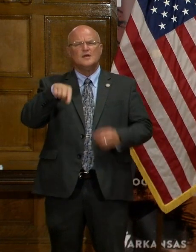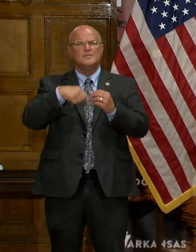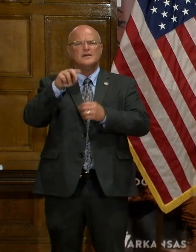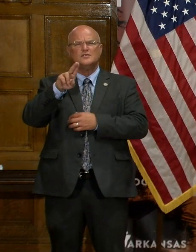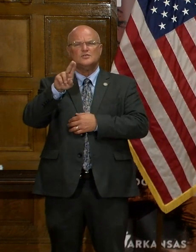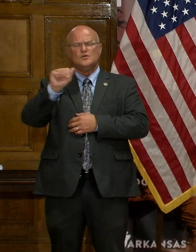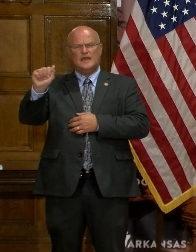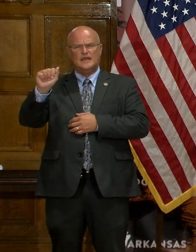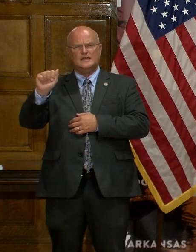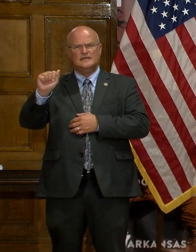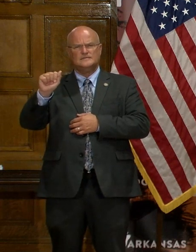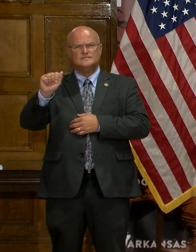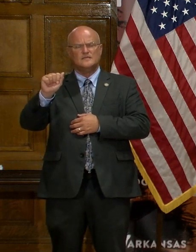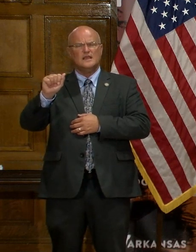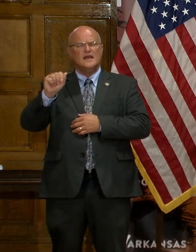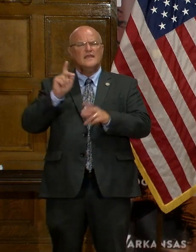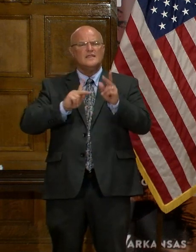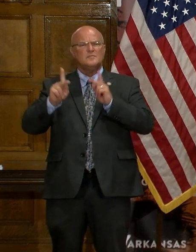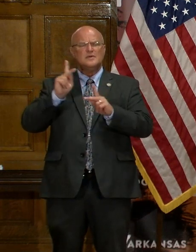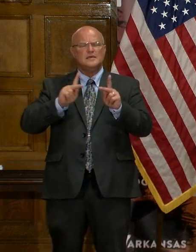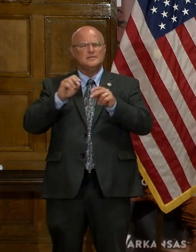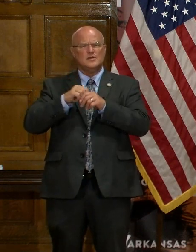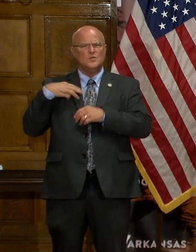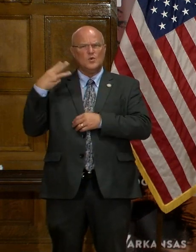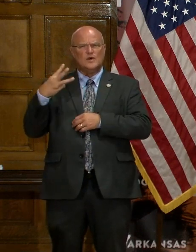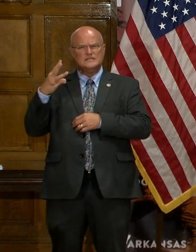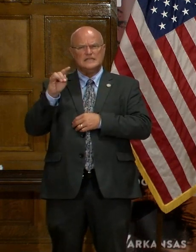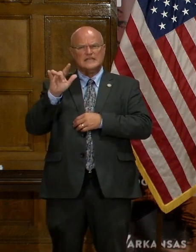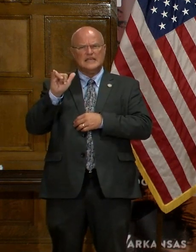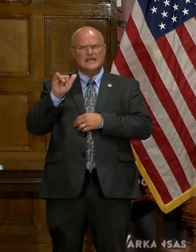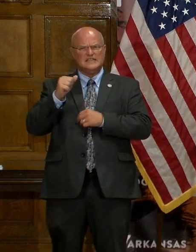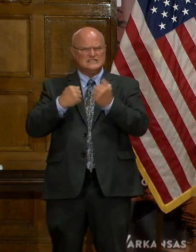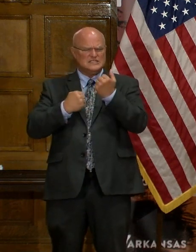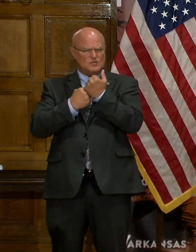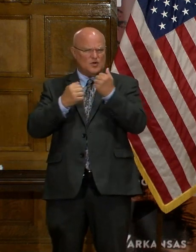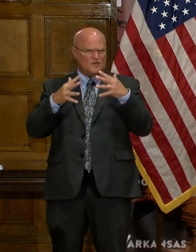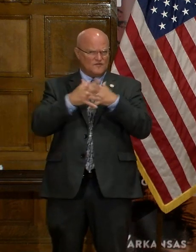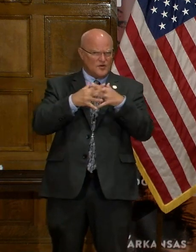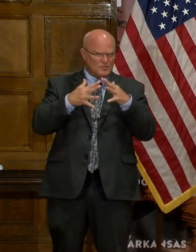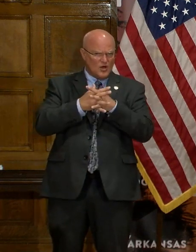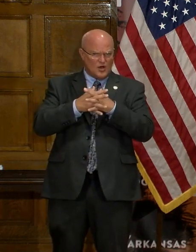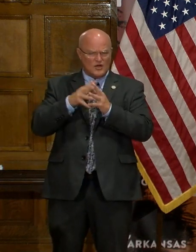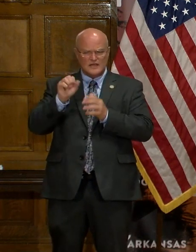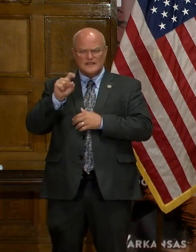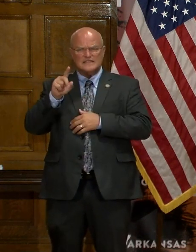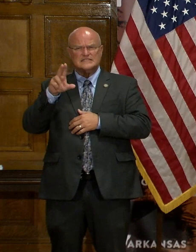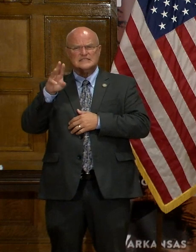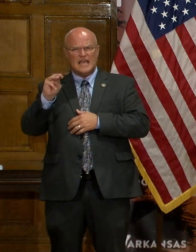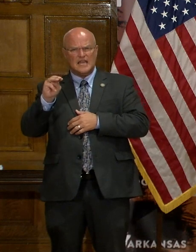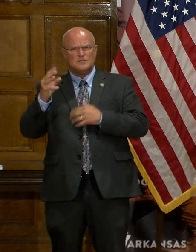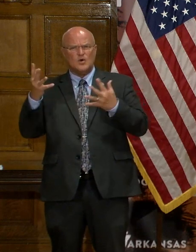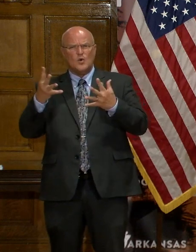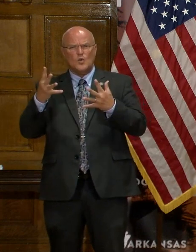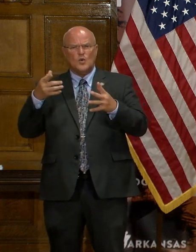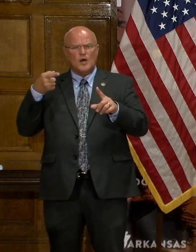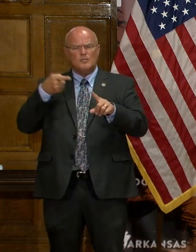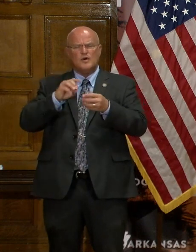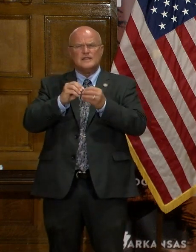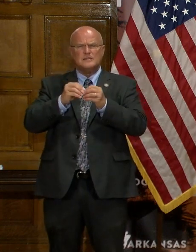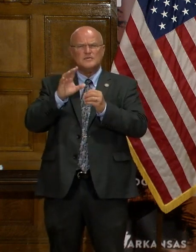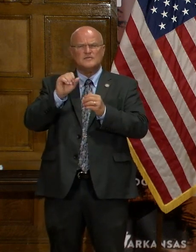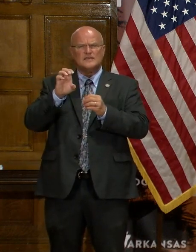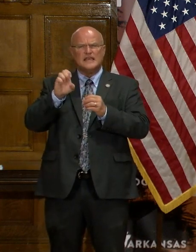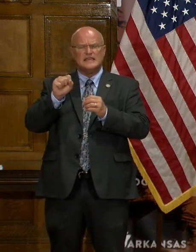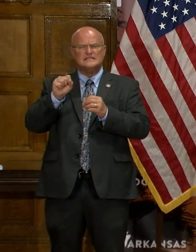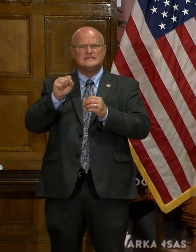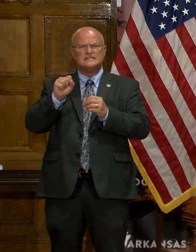Do the numbers in Washington County at the U of A make you reconsider supporting football with fans at the stadium? And at what point is that number of cases at